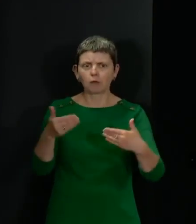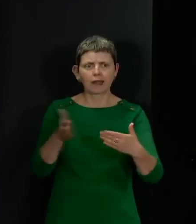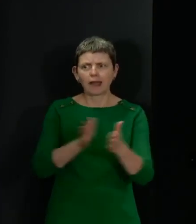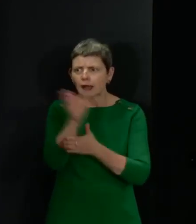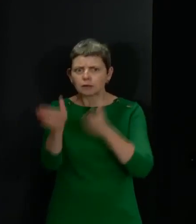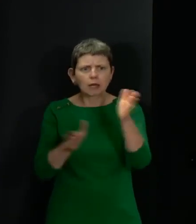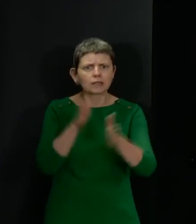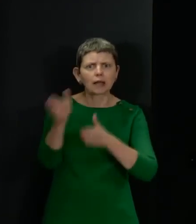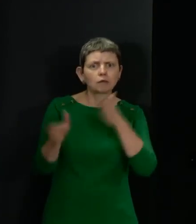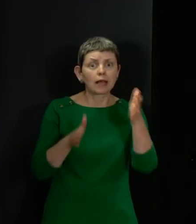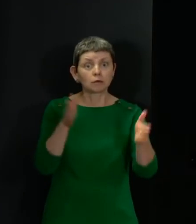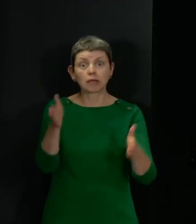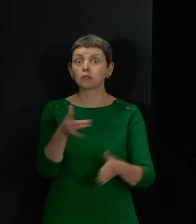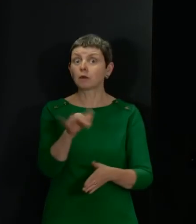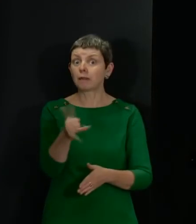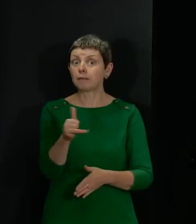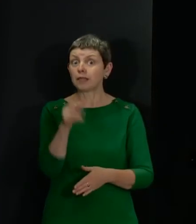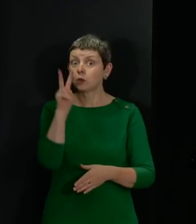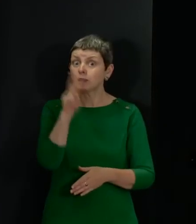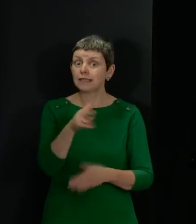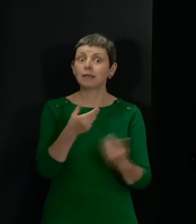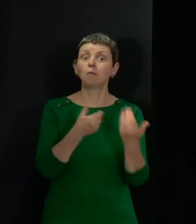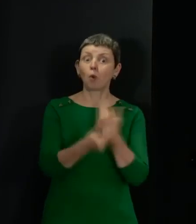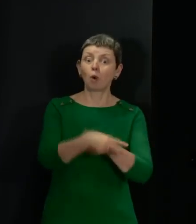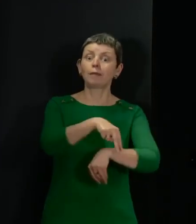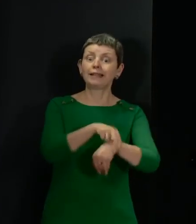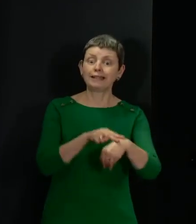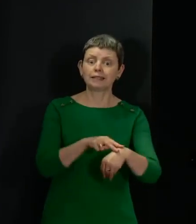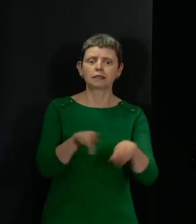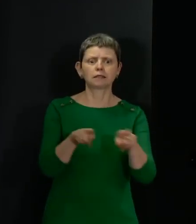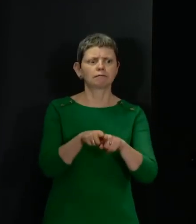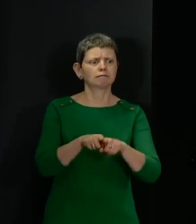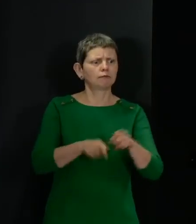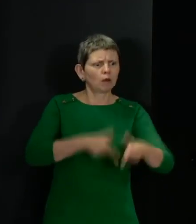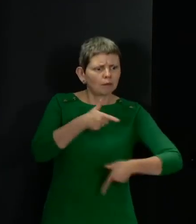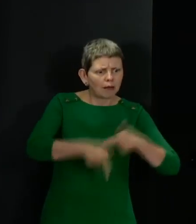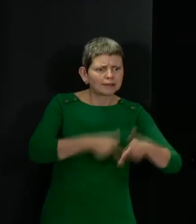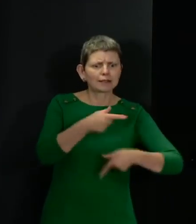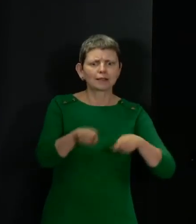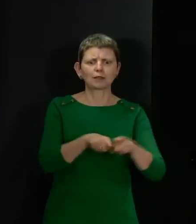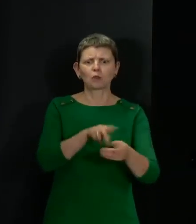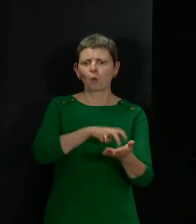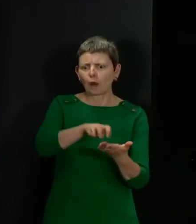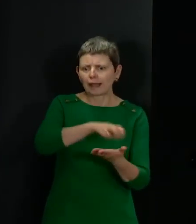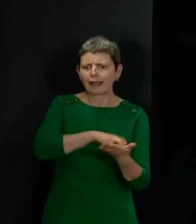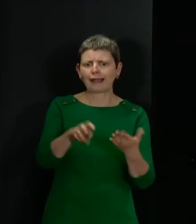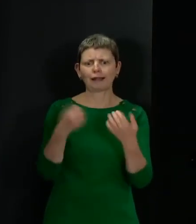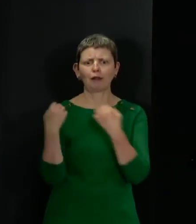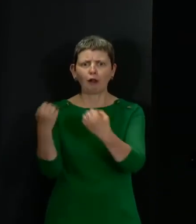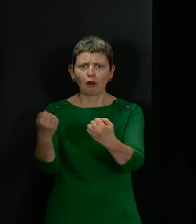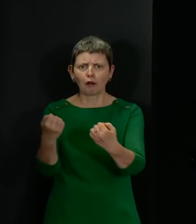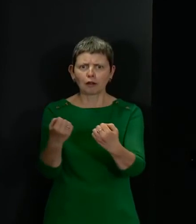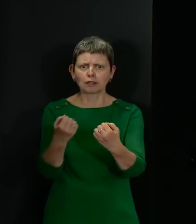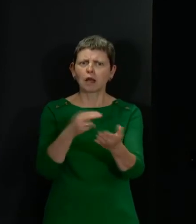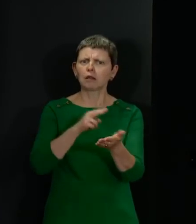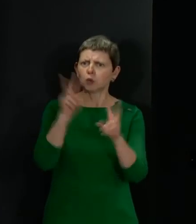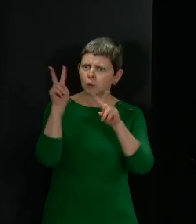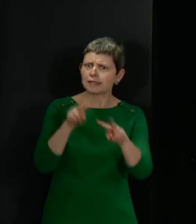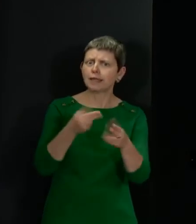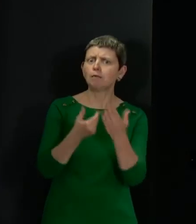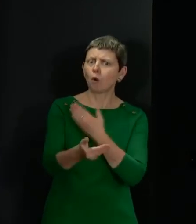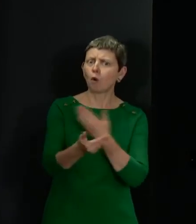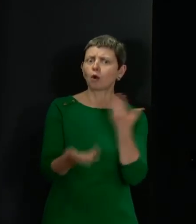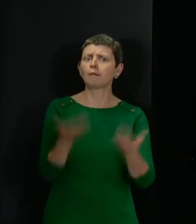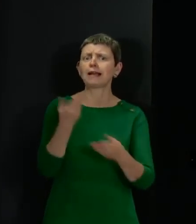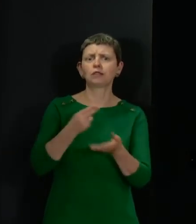seen far more police officers, police vehicles, people on bikes, people walking than would be normal. But that's